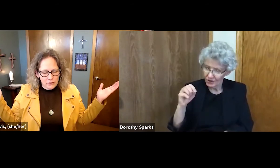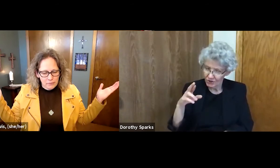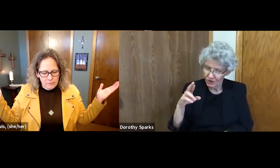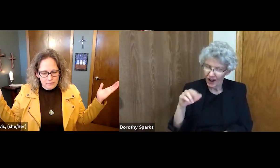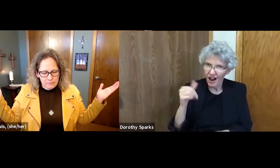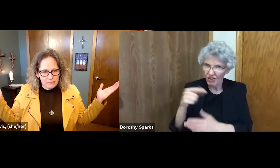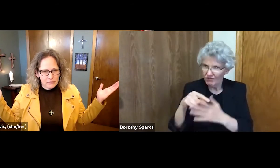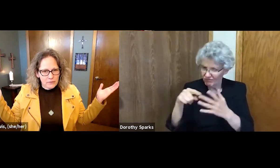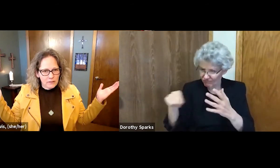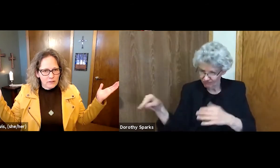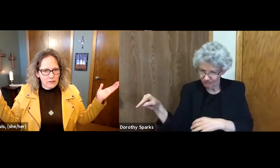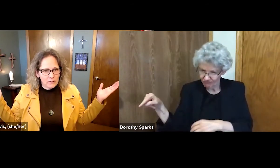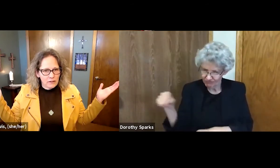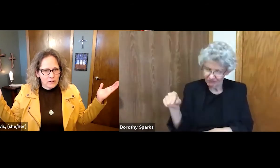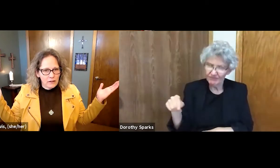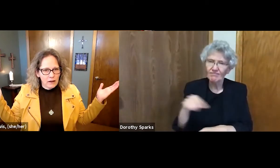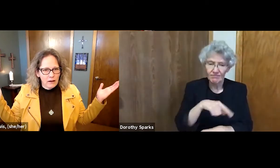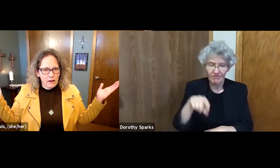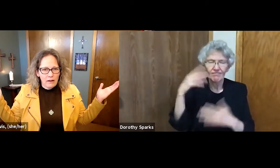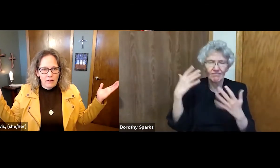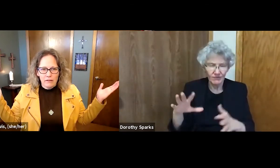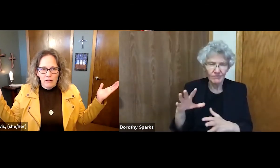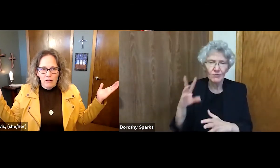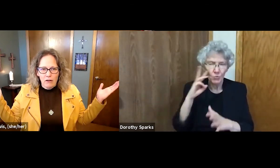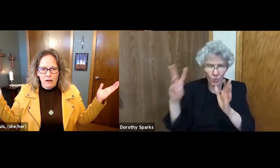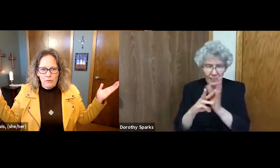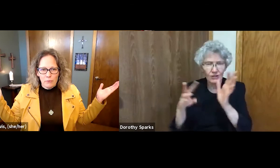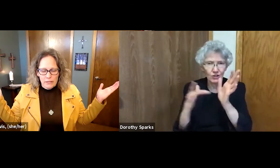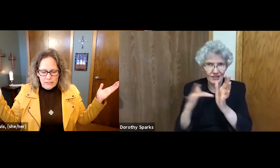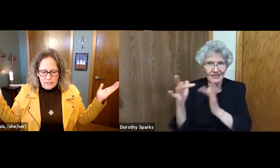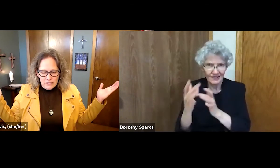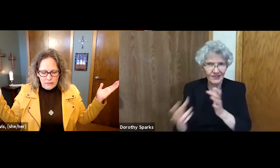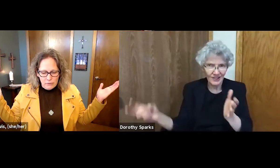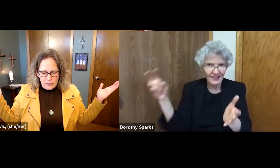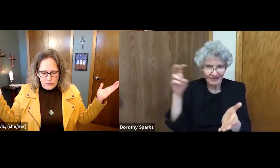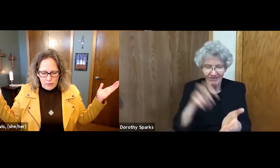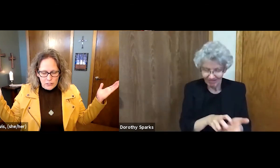and all the witnesses of the resurrection,